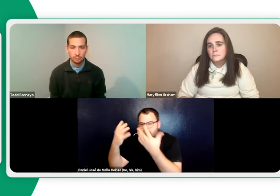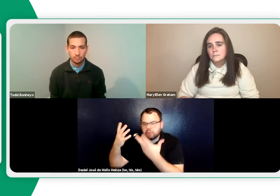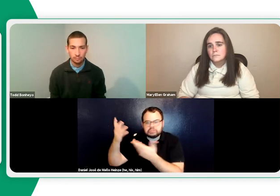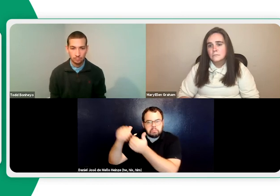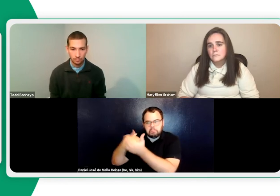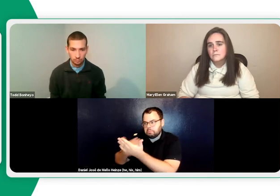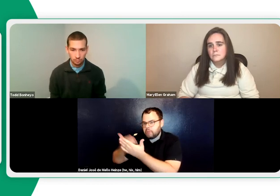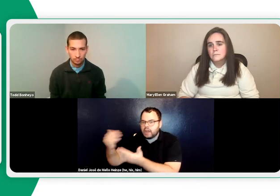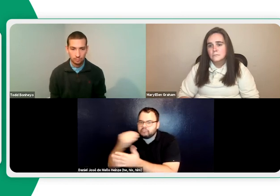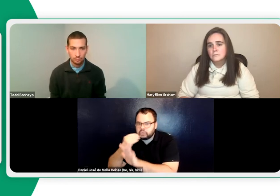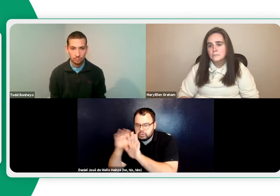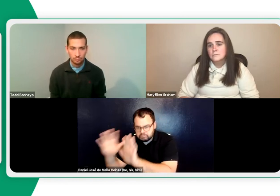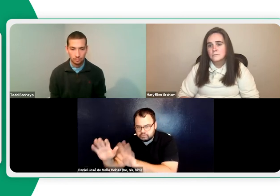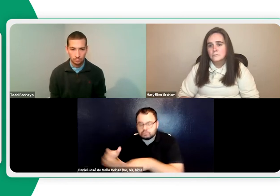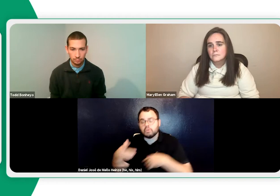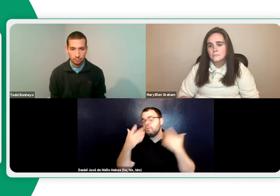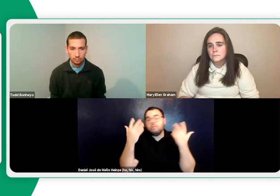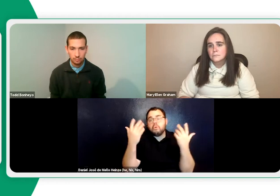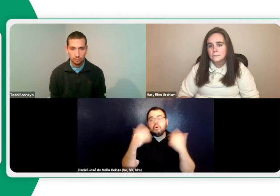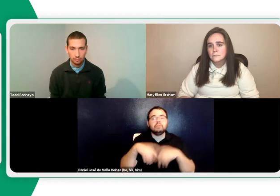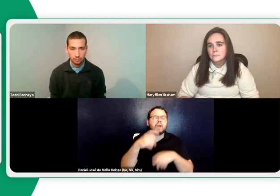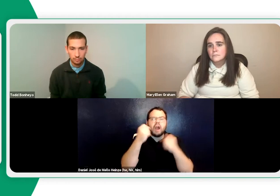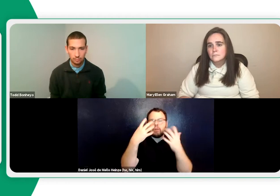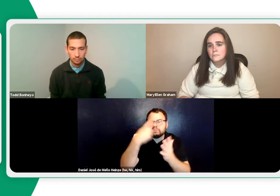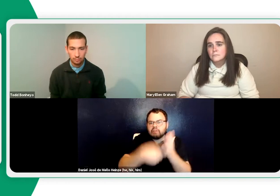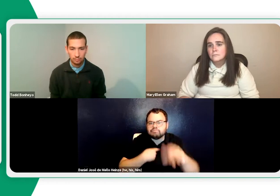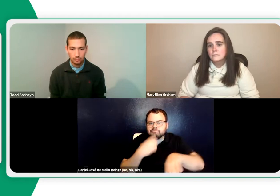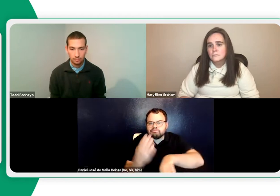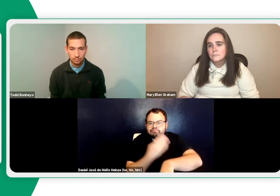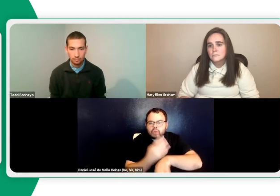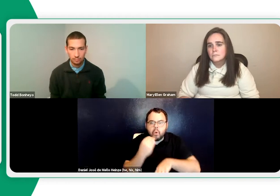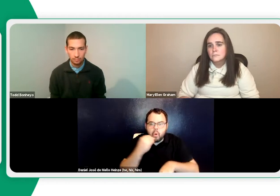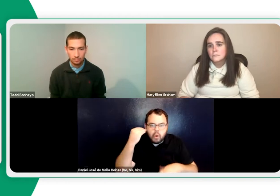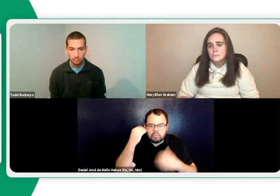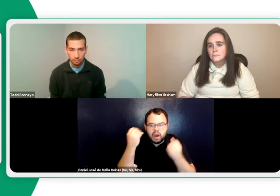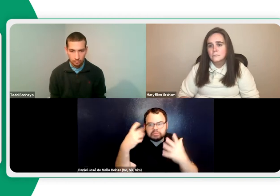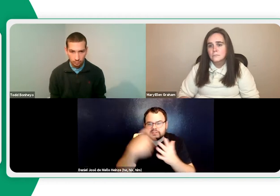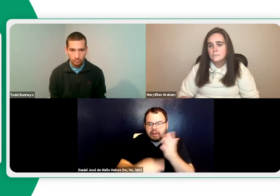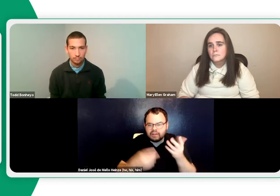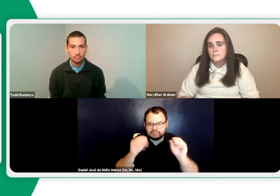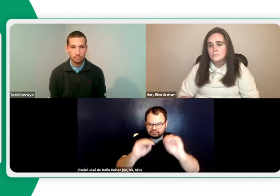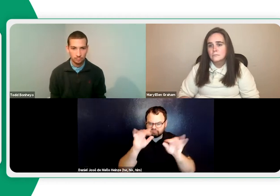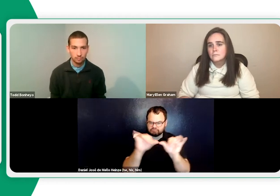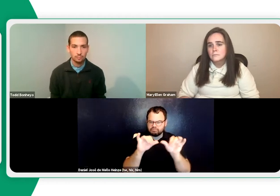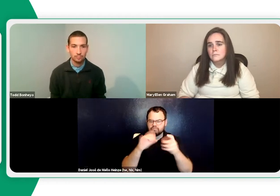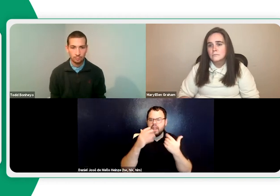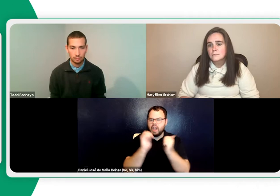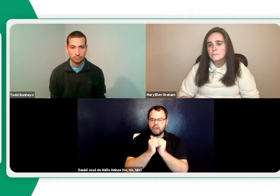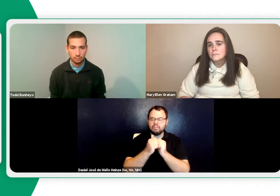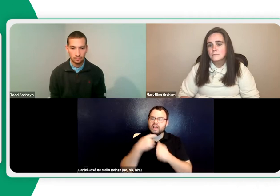personal finance, how much it costs to buy the various items for a particular recipe. Or if I want to do a home improvement